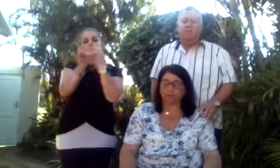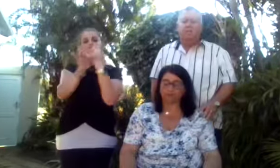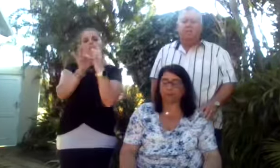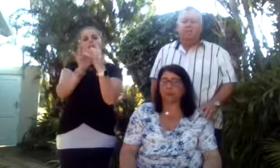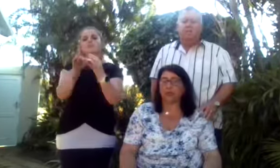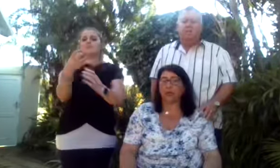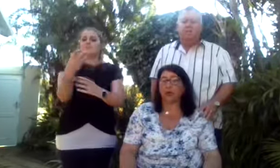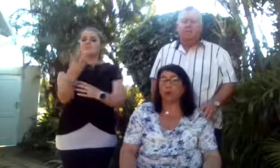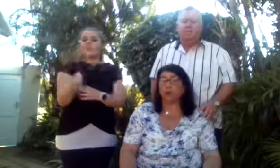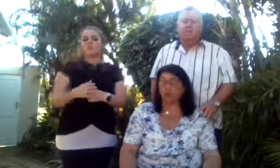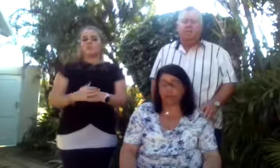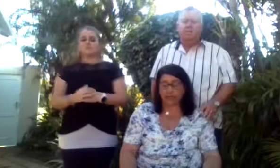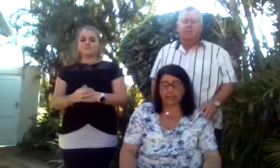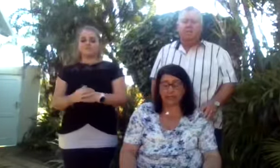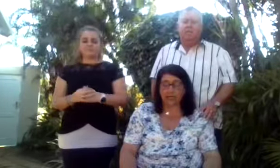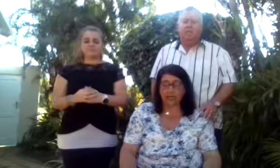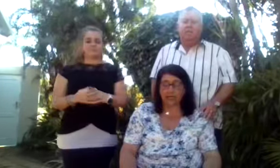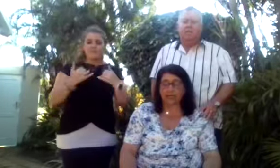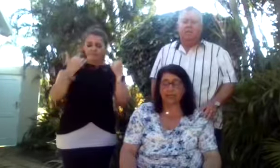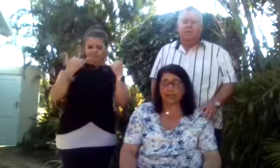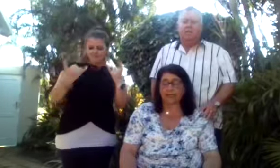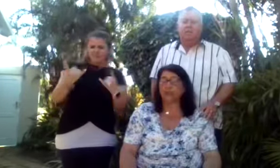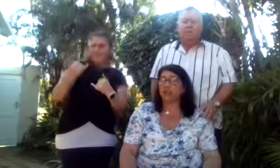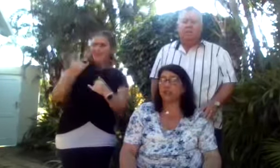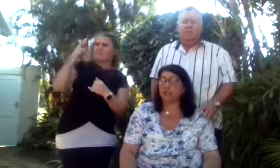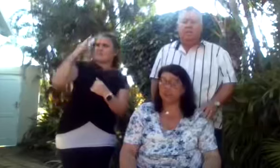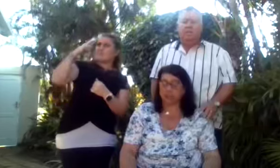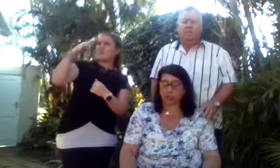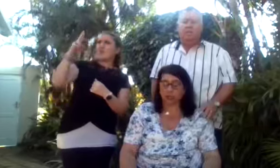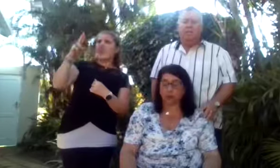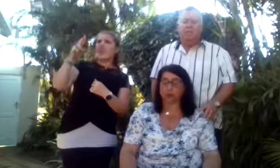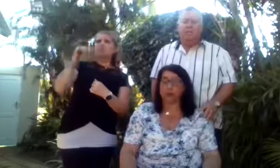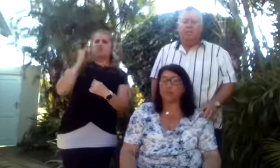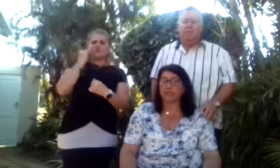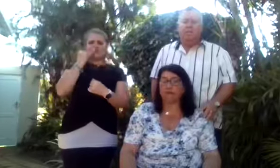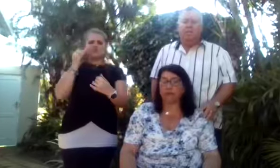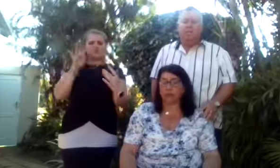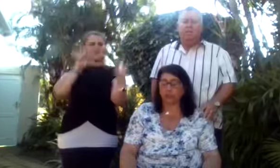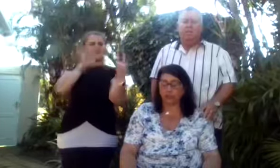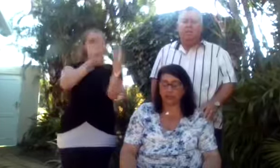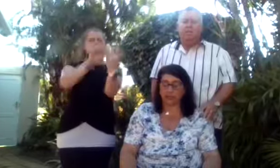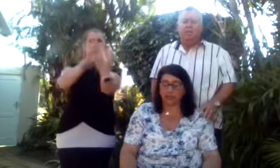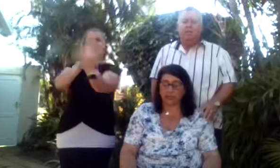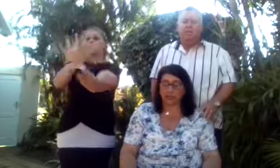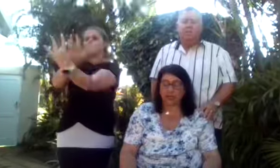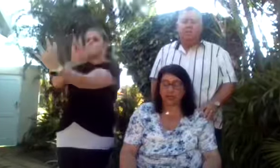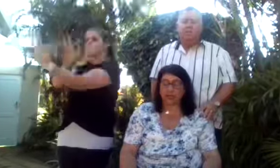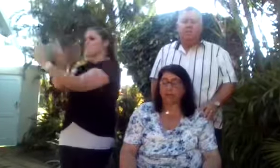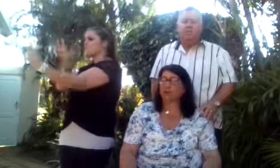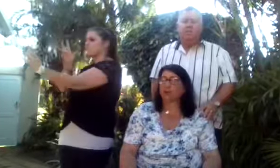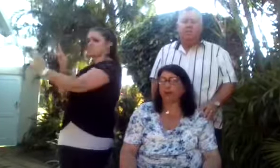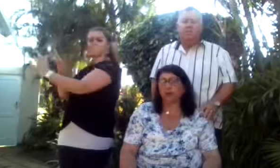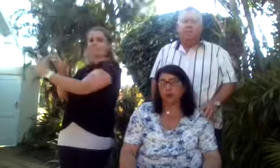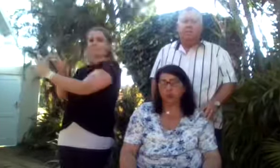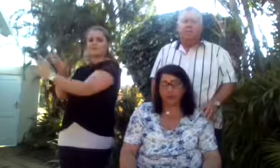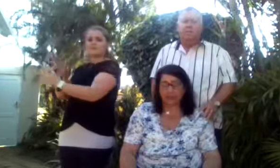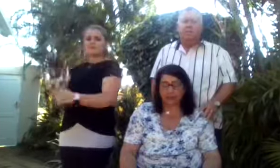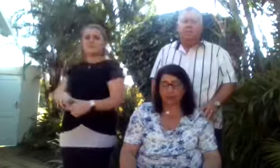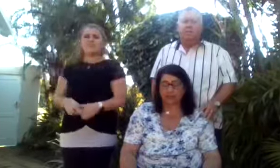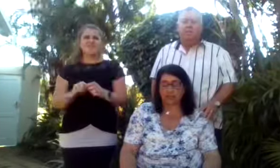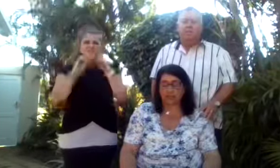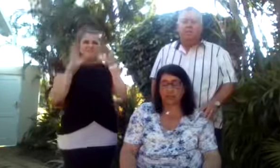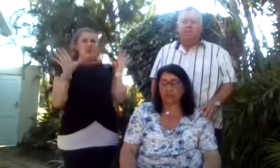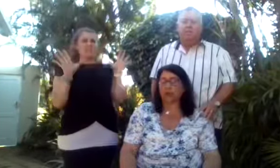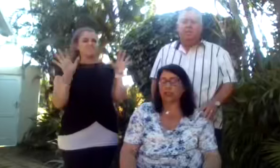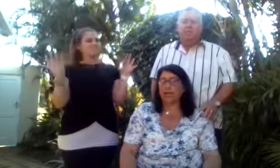them all. What we have realised now is that she kept in touch with almost everyone she ever met, but we were not really